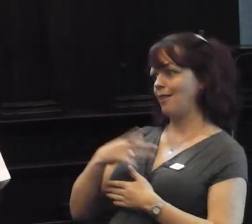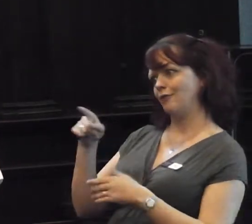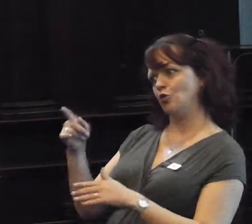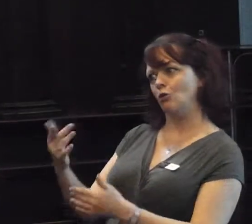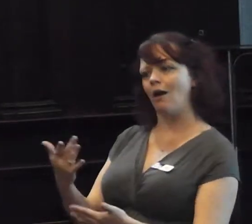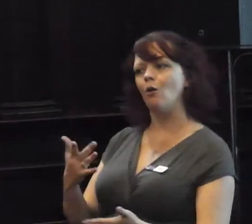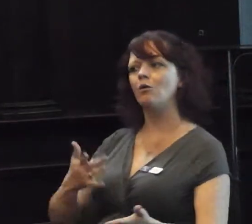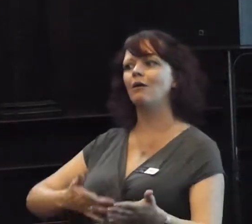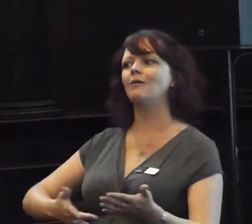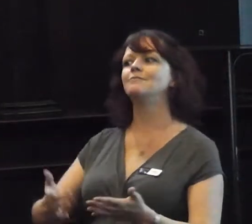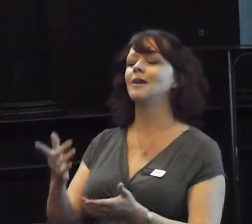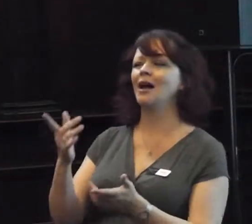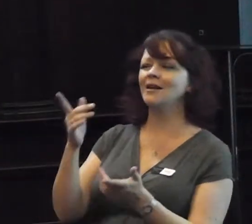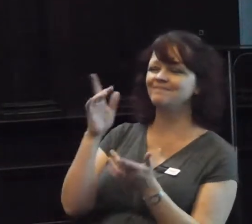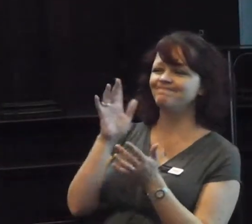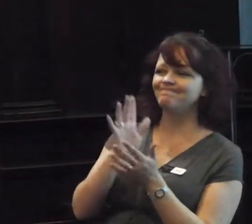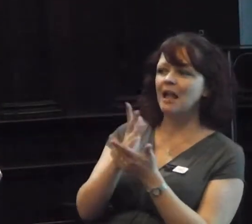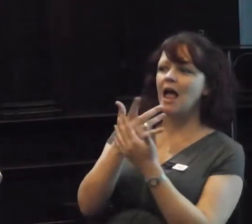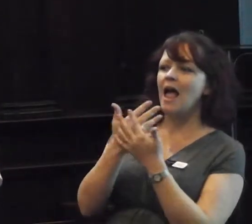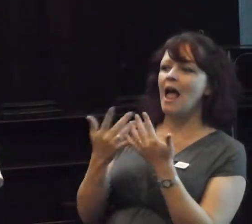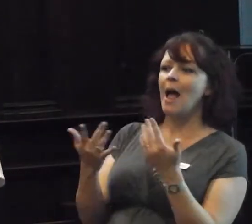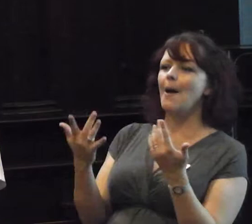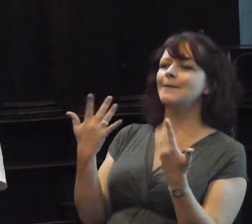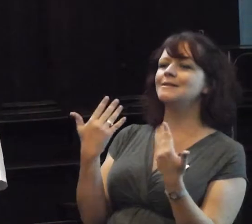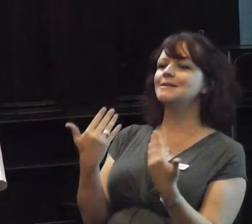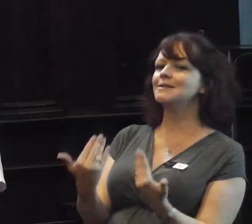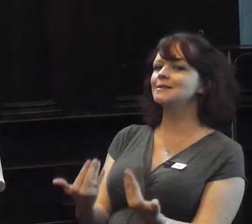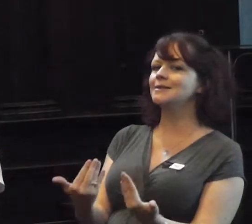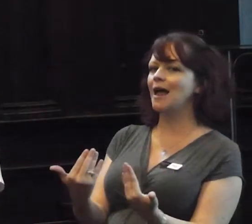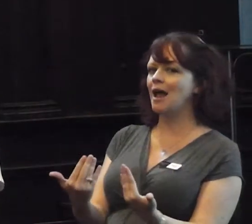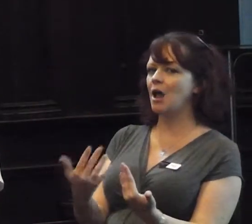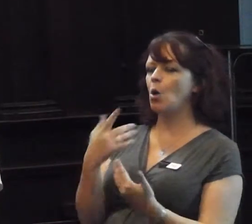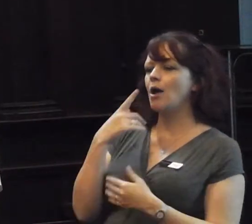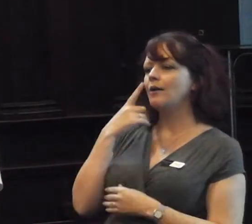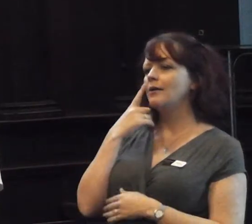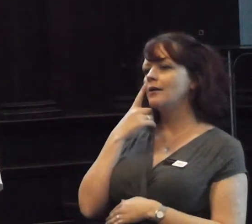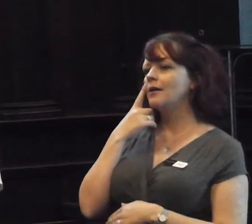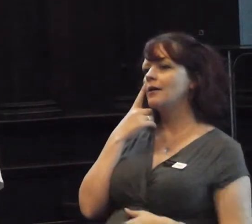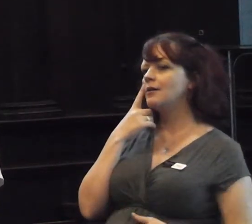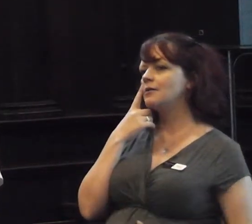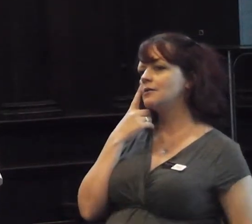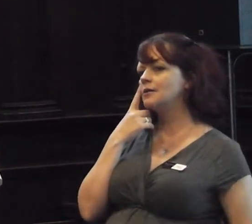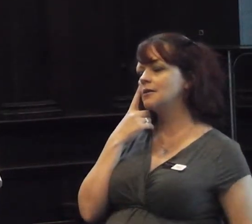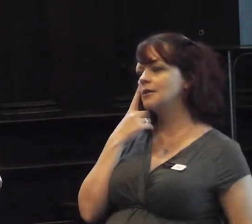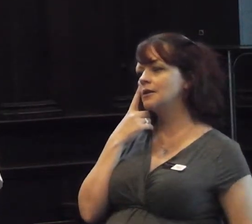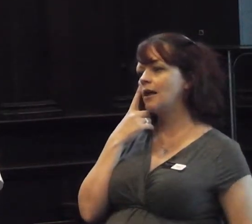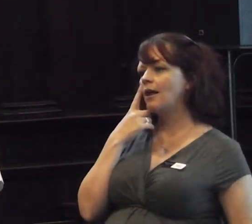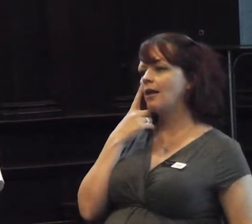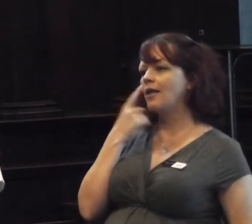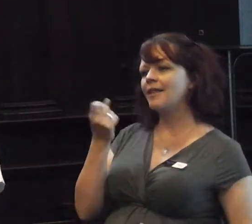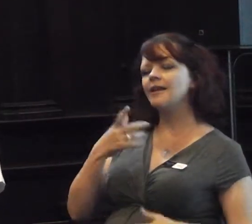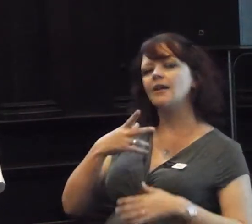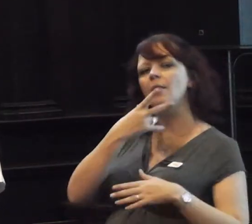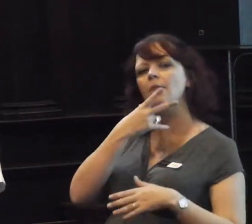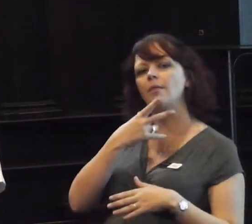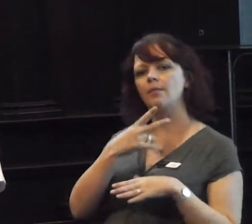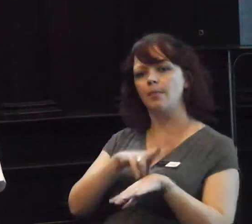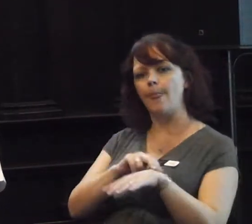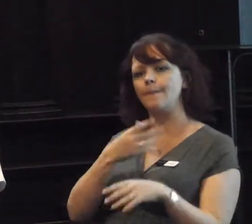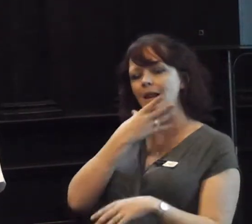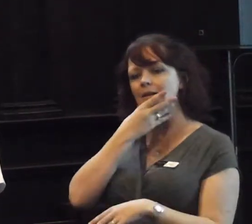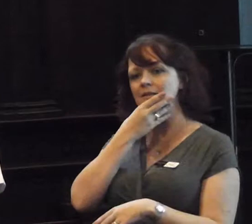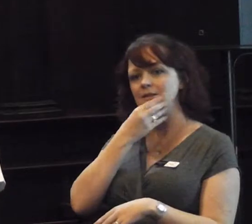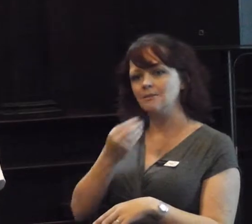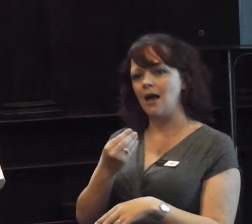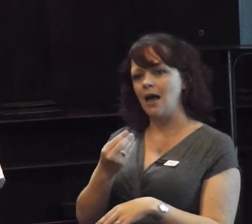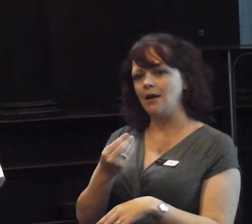Have we now got, how many now do you disagree, that the police officer, has got the power, to stop and search? We